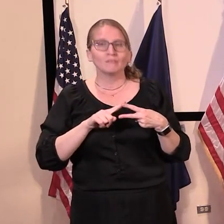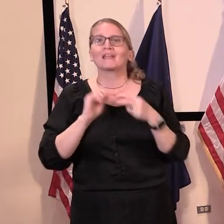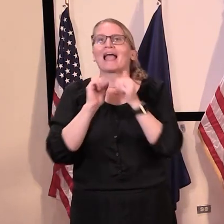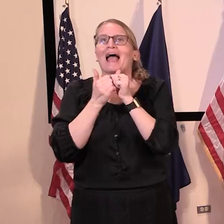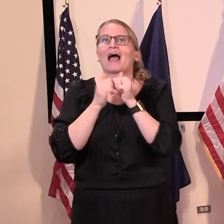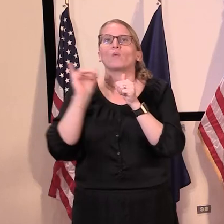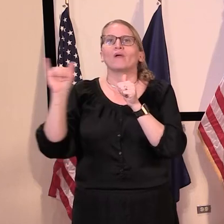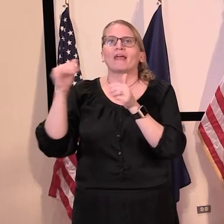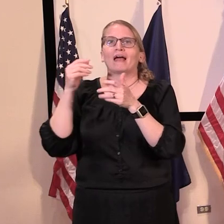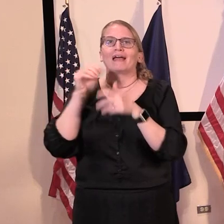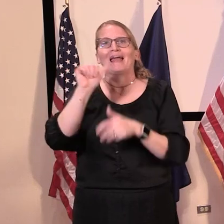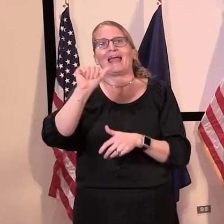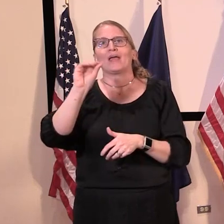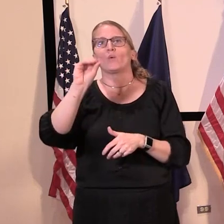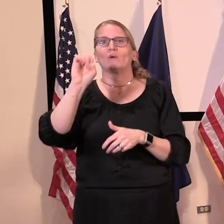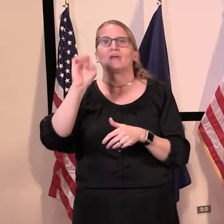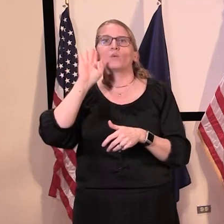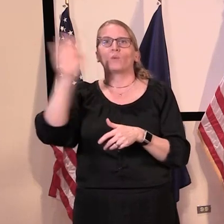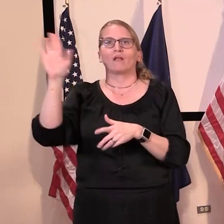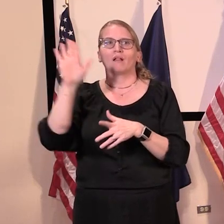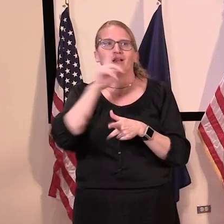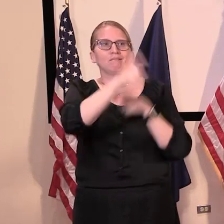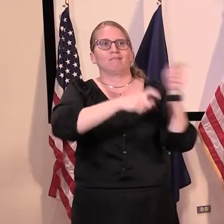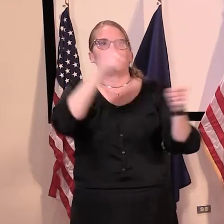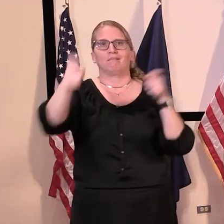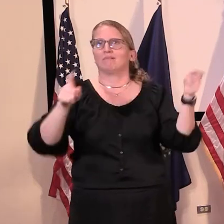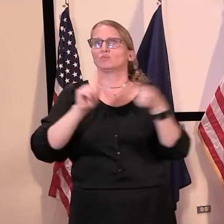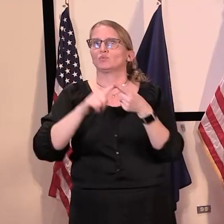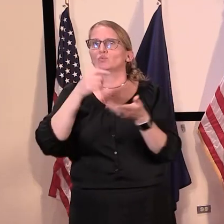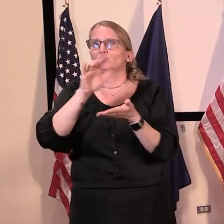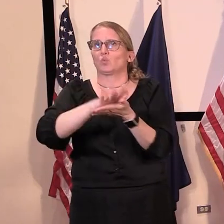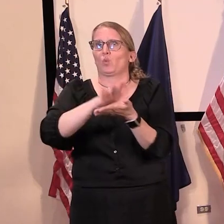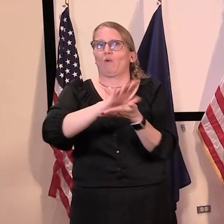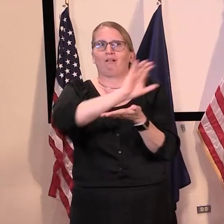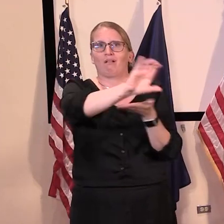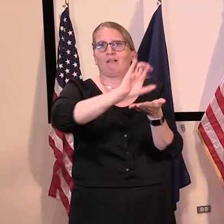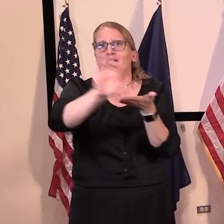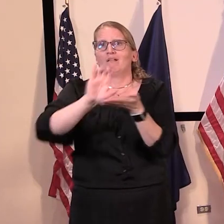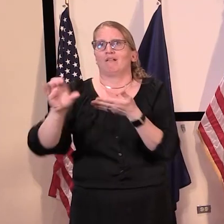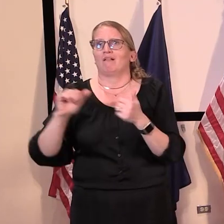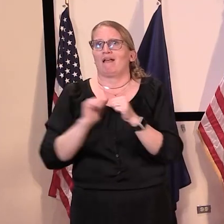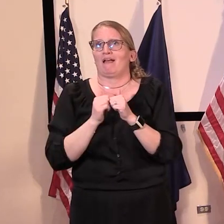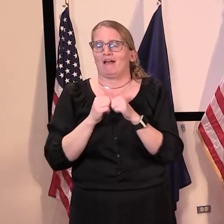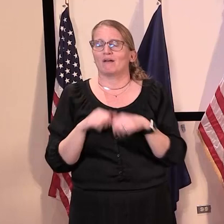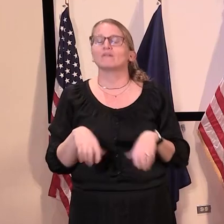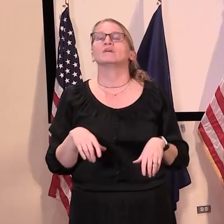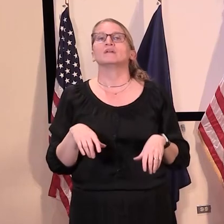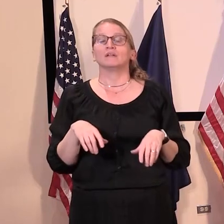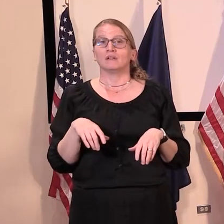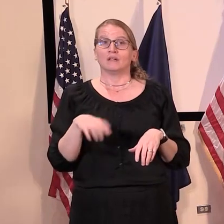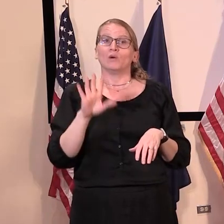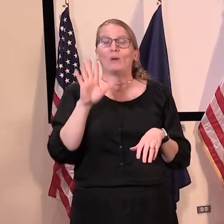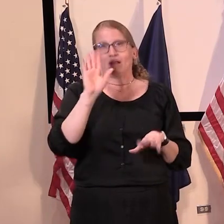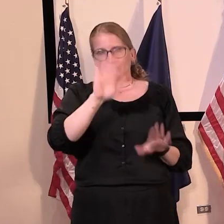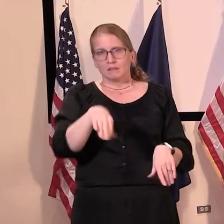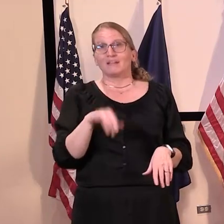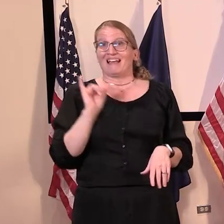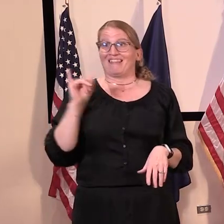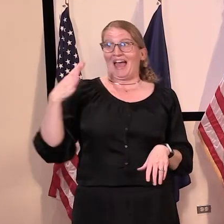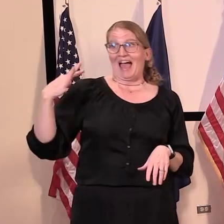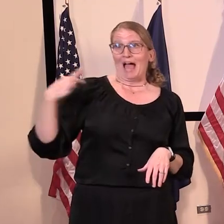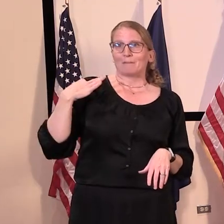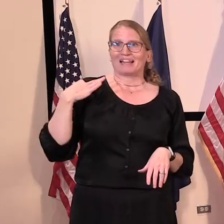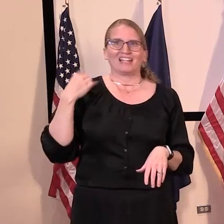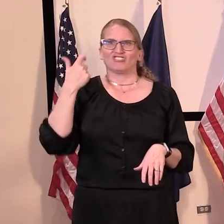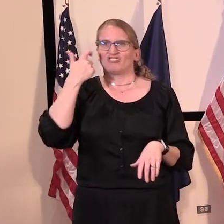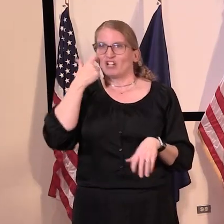allocating those funds out to school districts? Um, firstly, I'll point out the application, uh, just went live yesterday after two o'clock in the